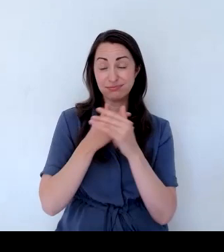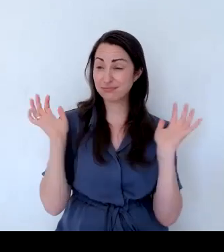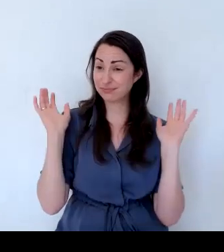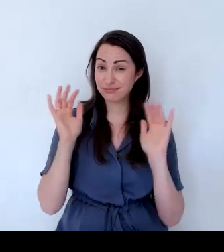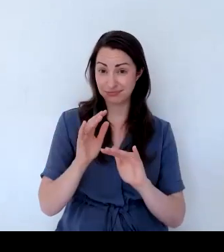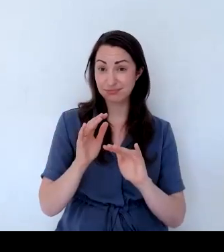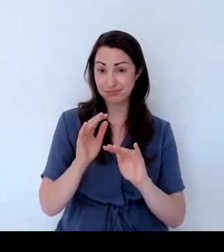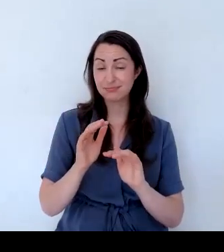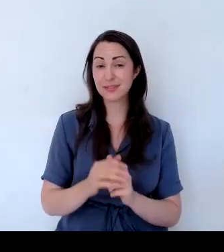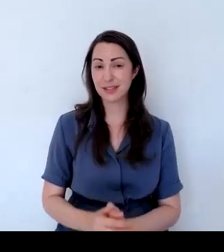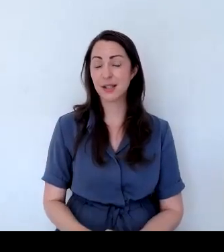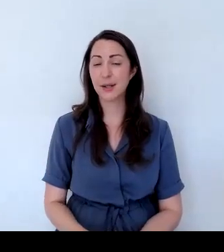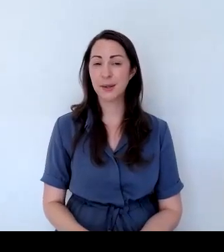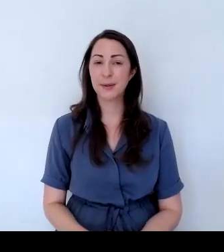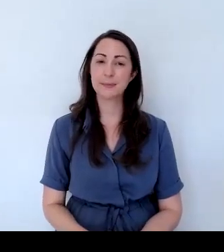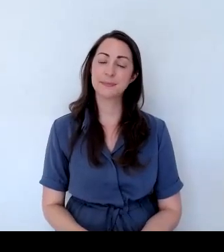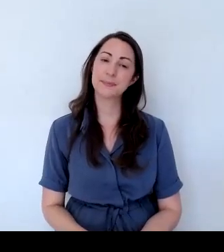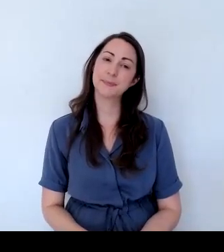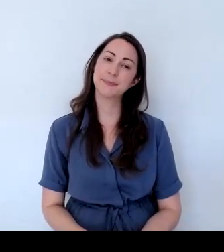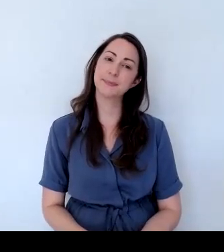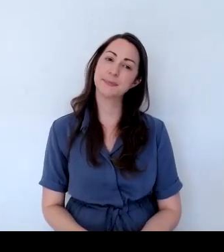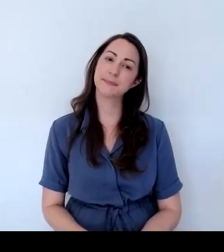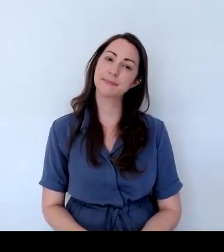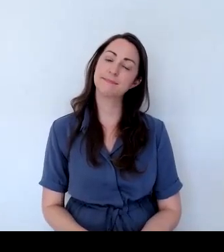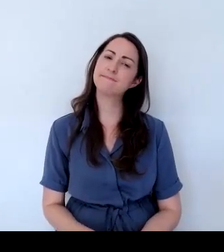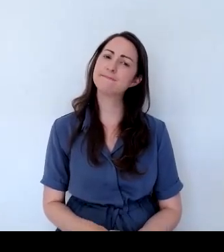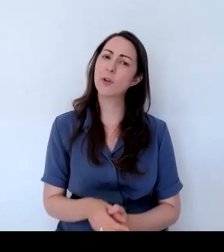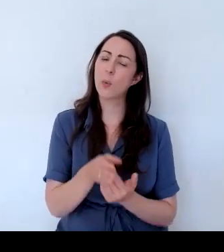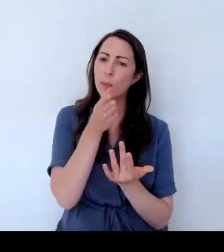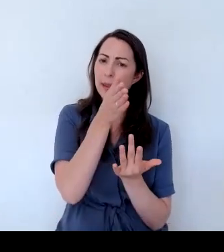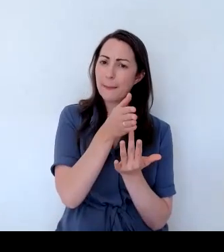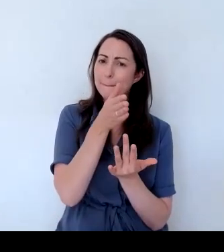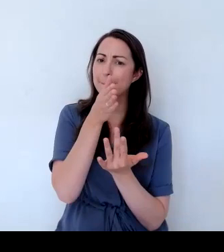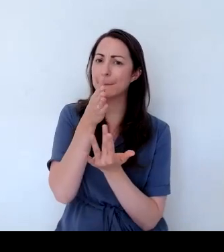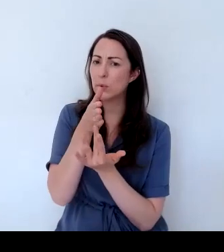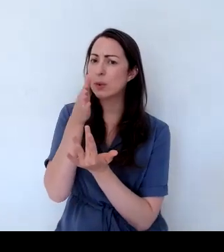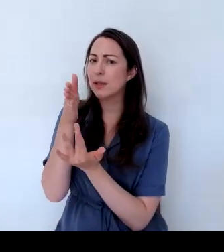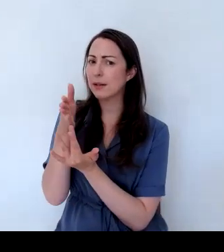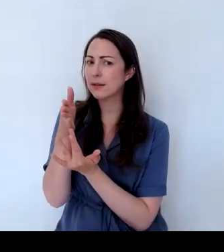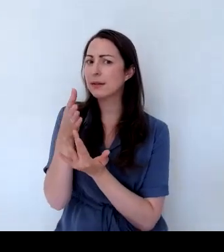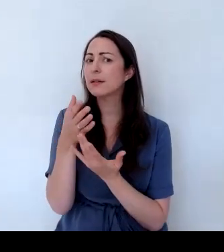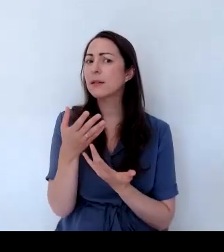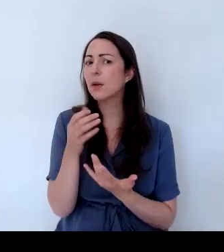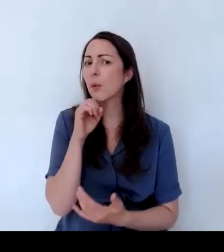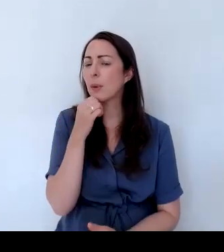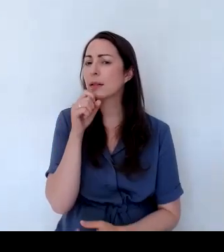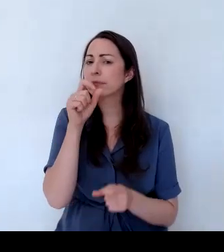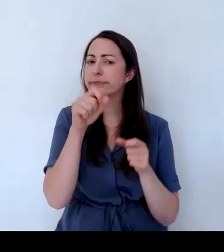Okay, and then in between those perennials, I'm just going to pop one or two